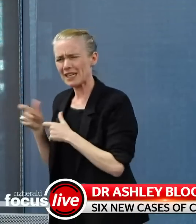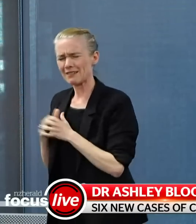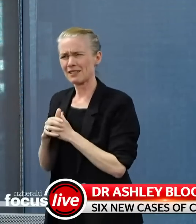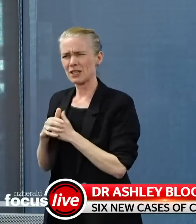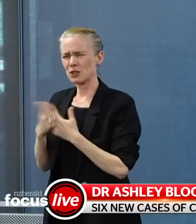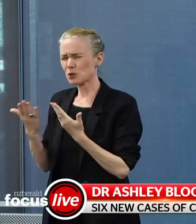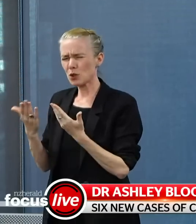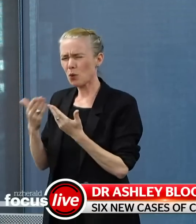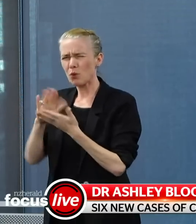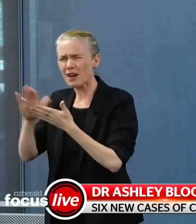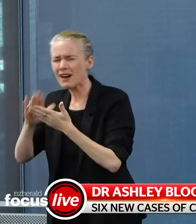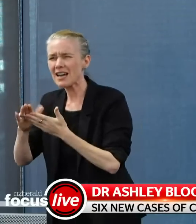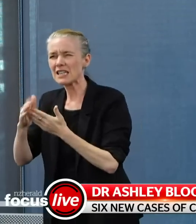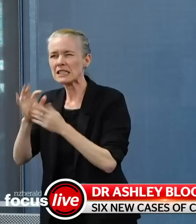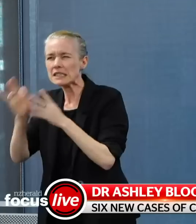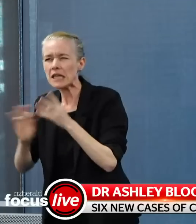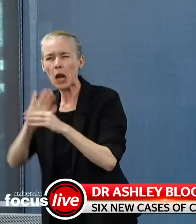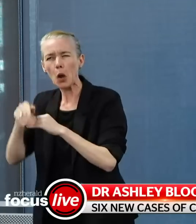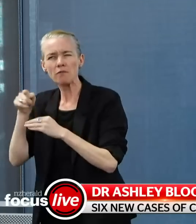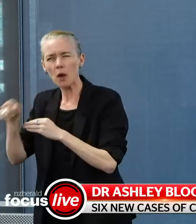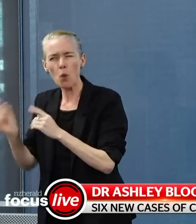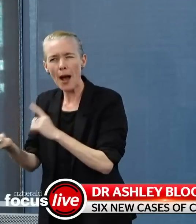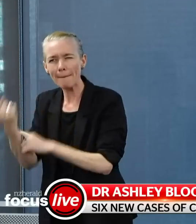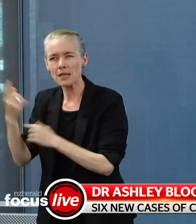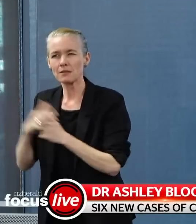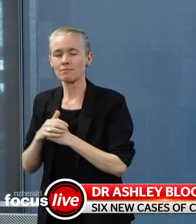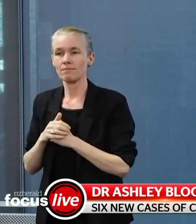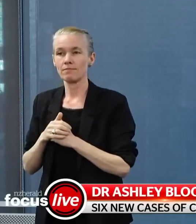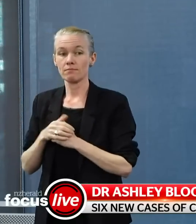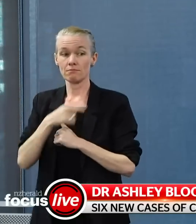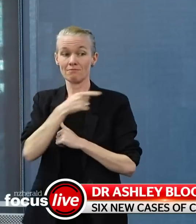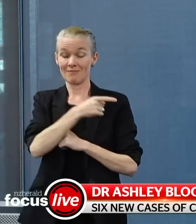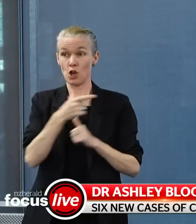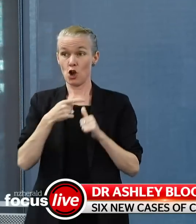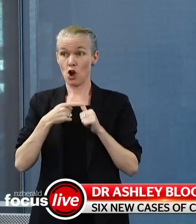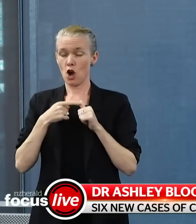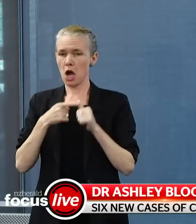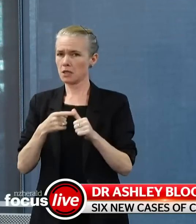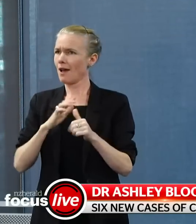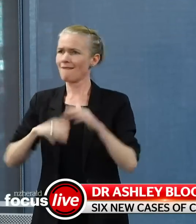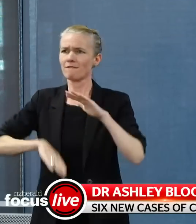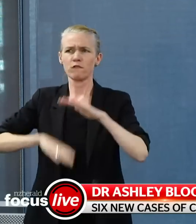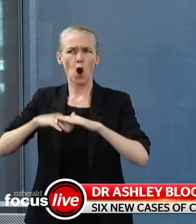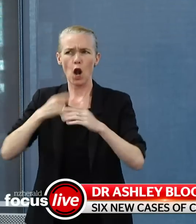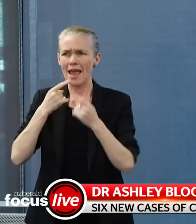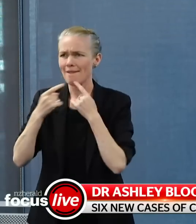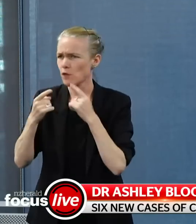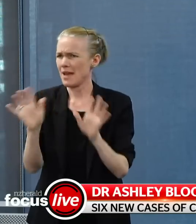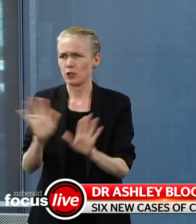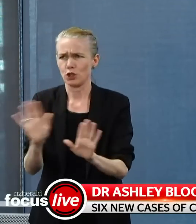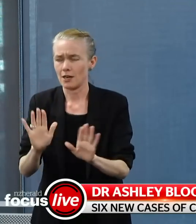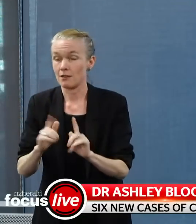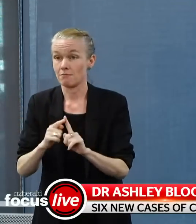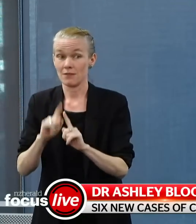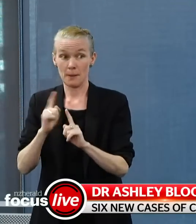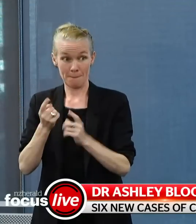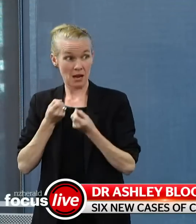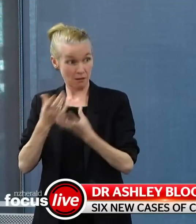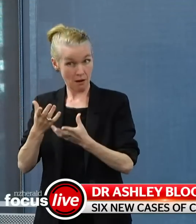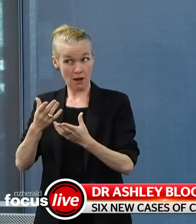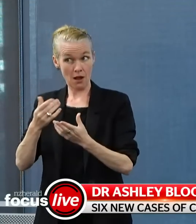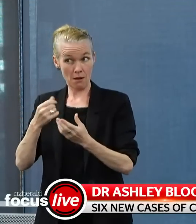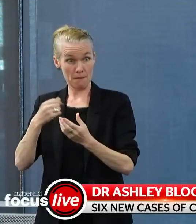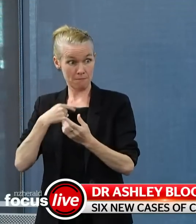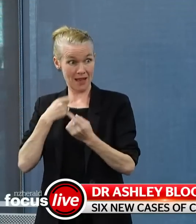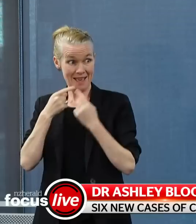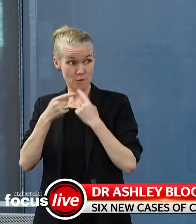before he was retested? I'll tell you what I know. So yes, this was someone who had travelled to New Zealand for the mosque sentencing.